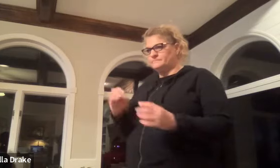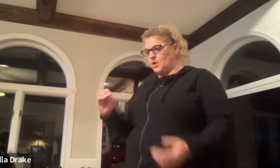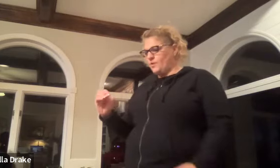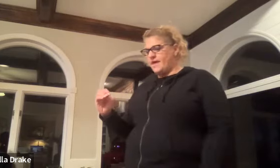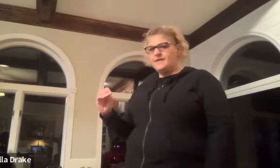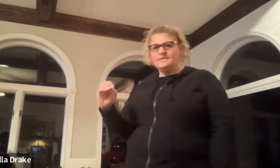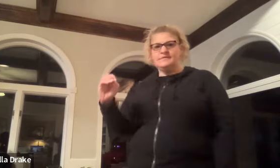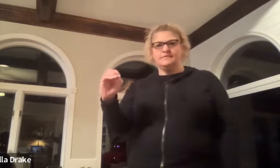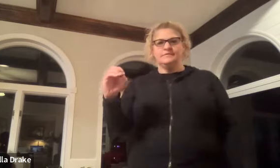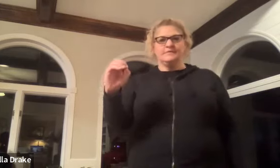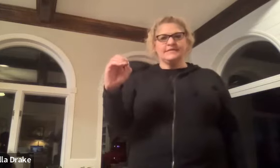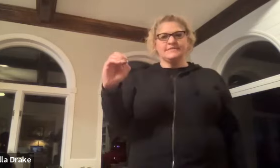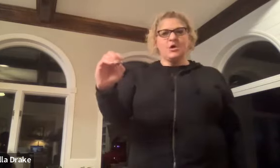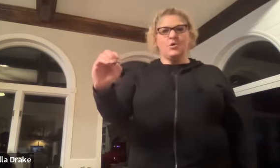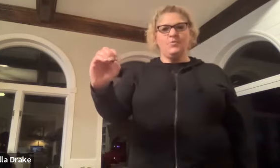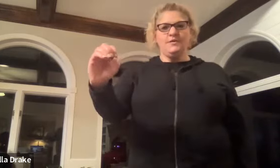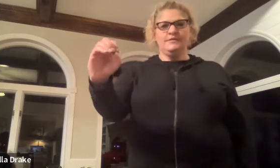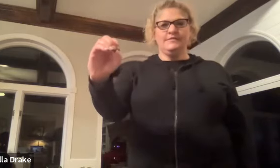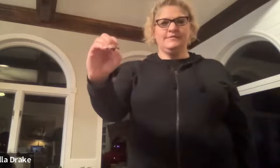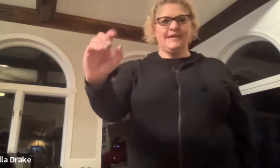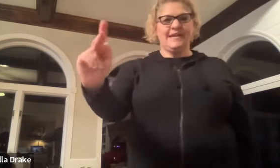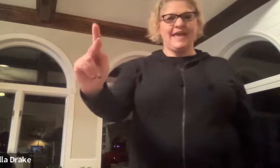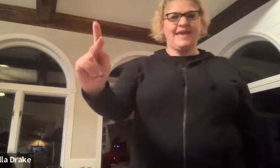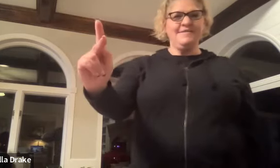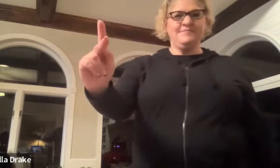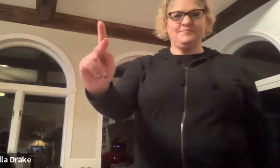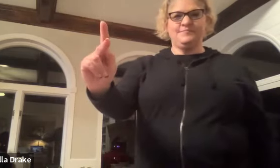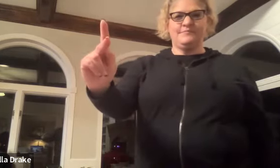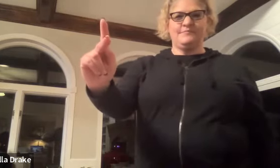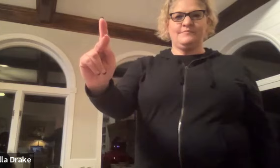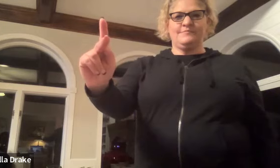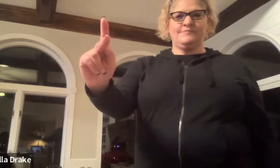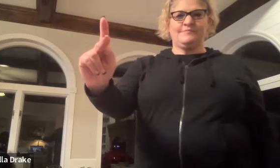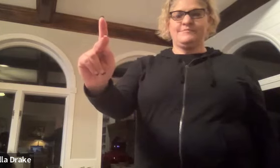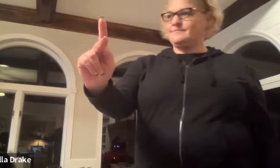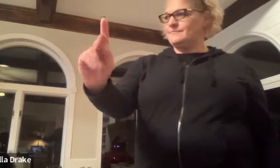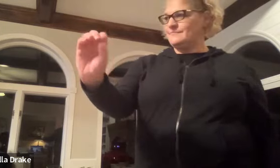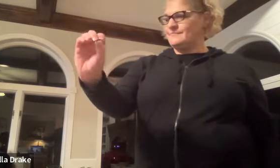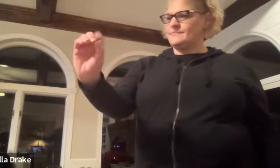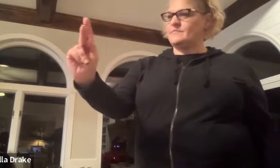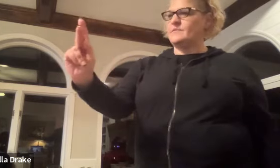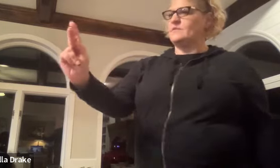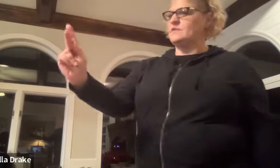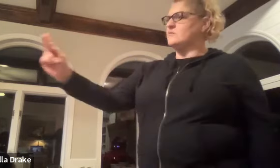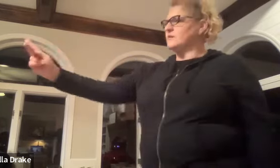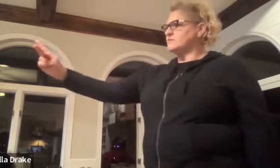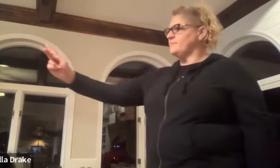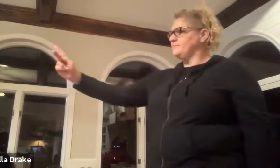okay is oh and a K no it goes up